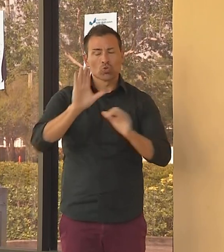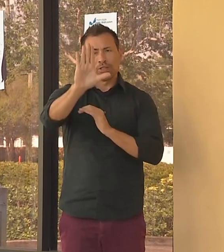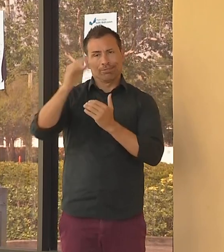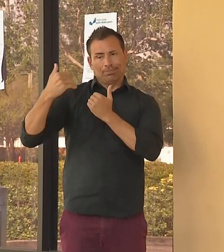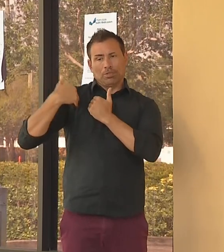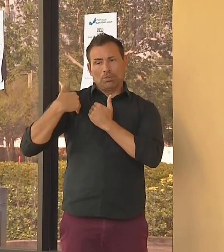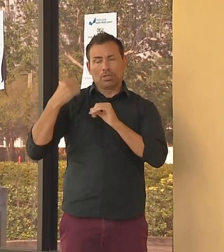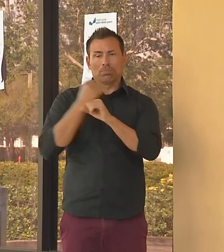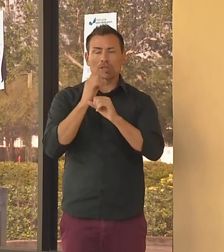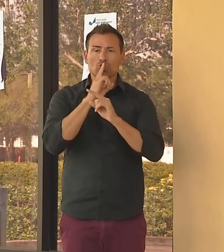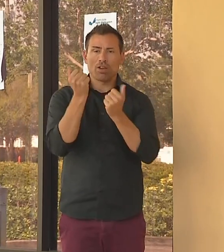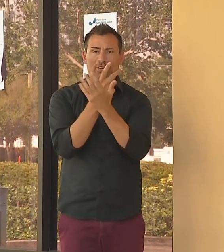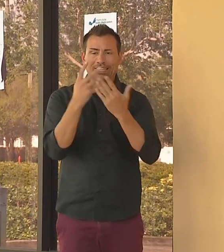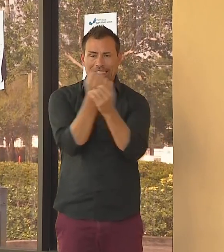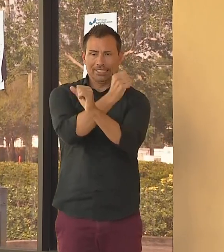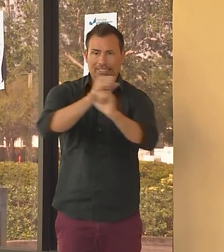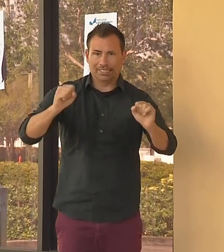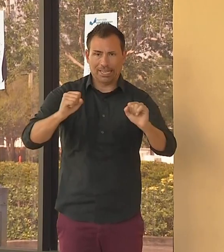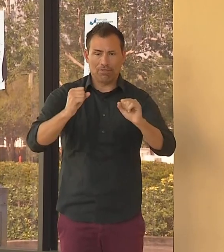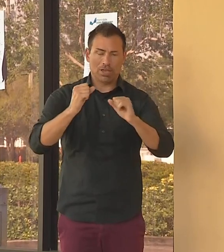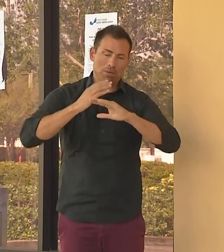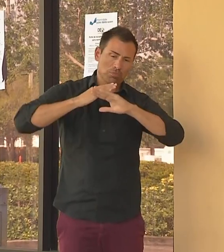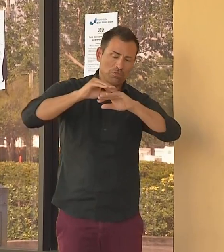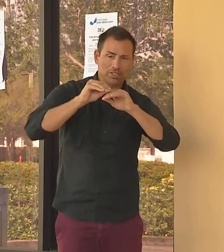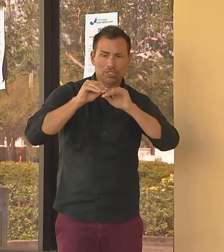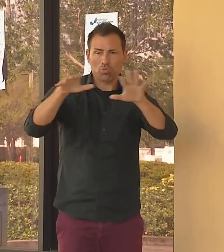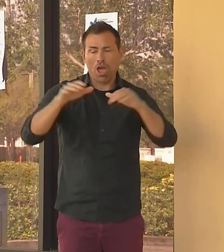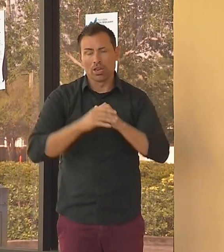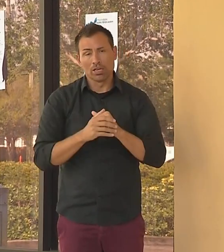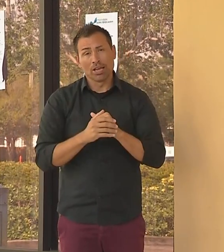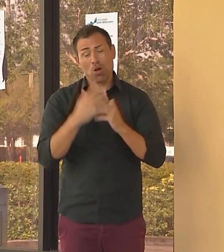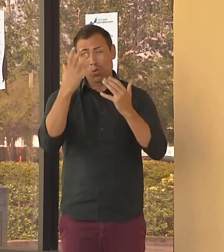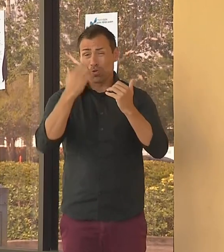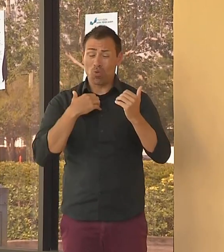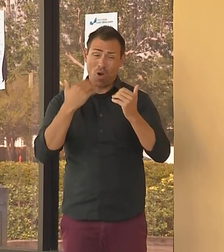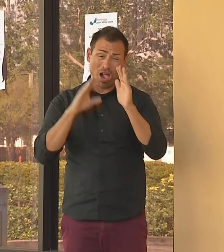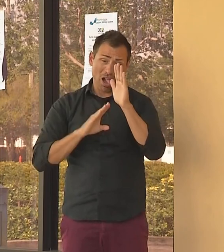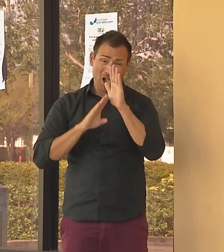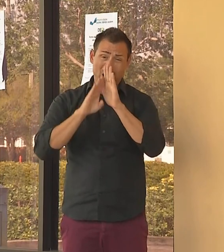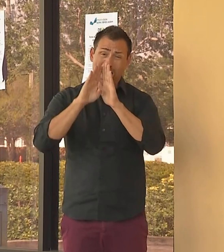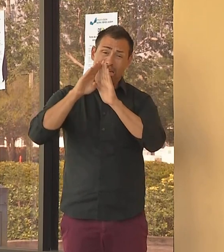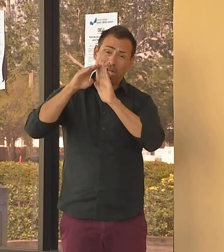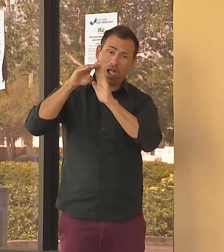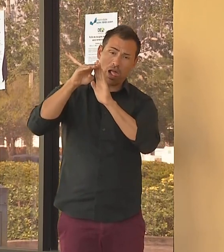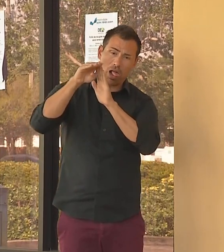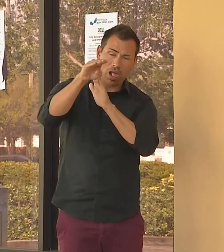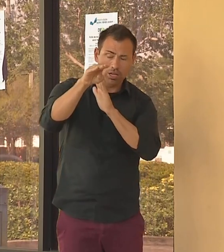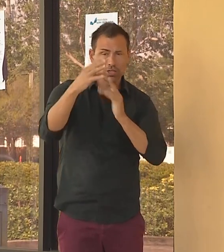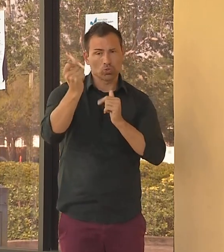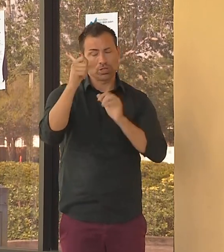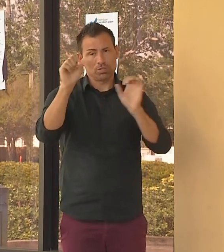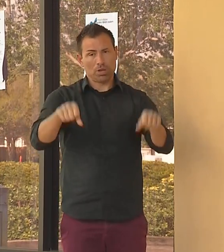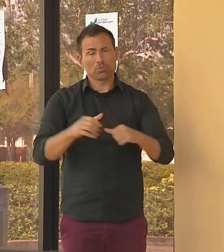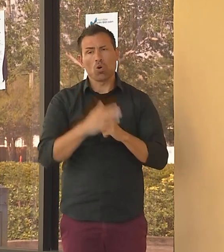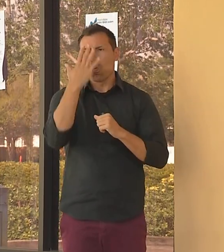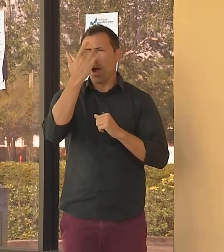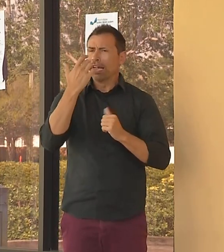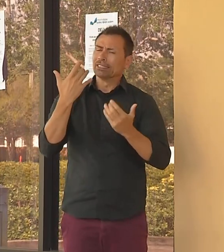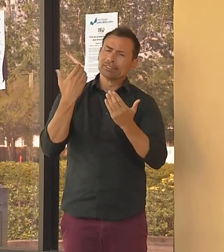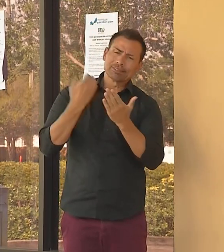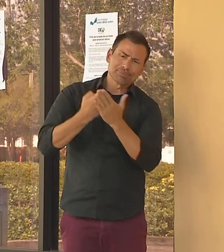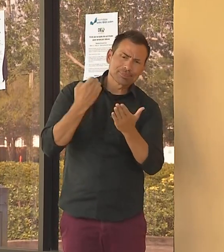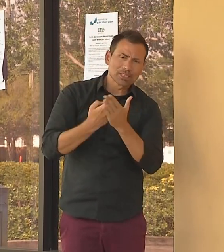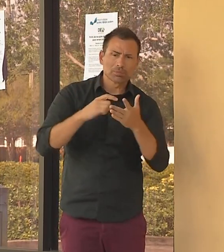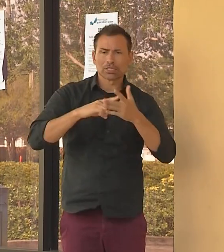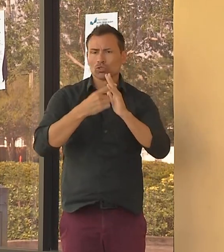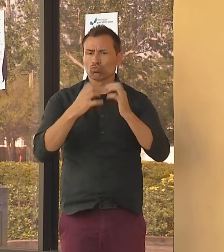And by flattening the curve of COVID-19 as quickly as we can, we'll be able to get our economy up and running again also as quickly